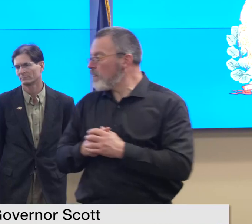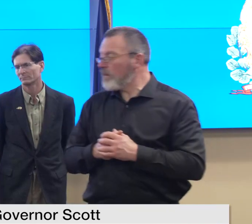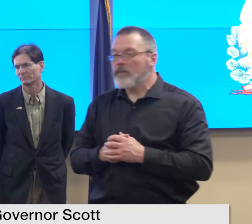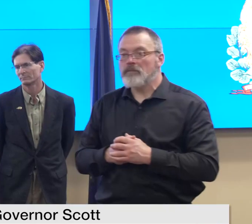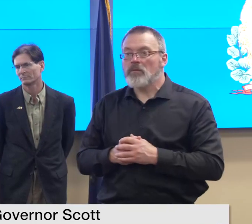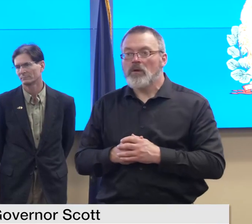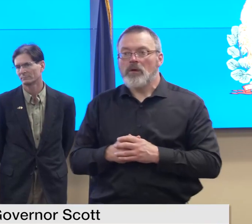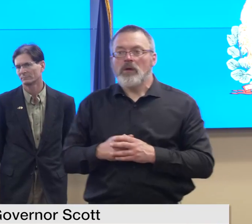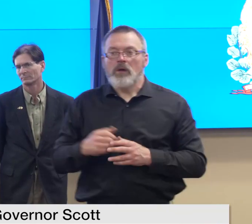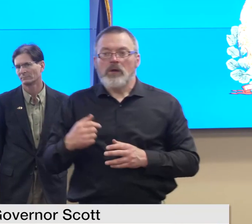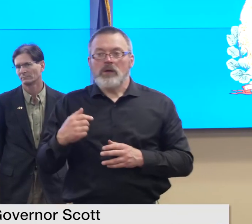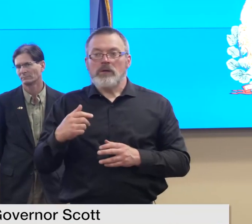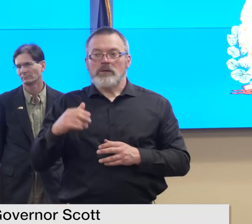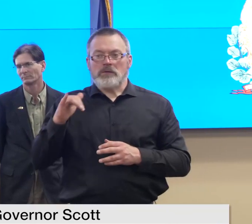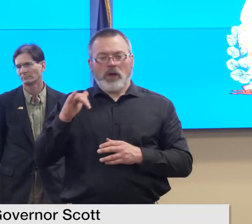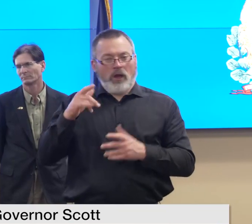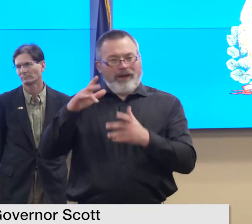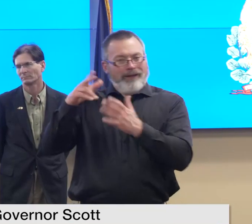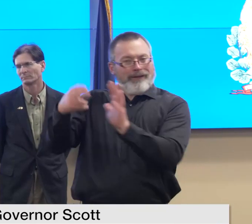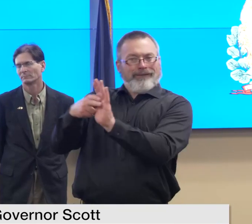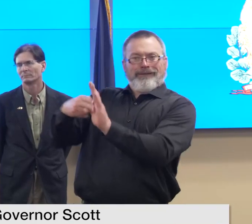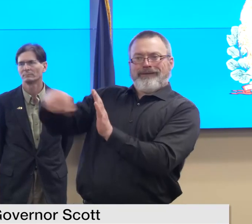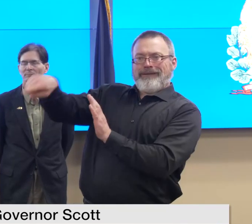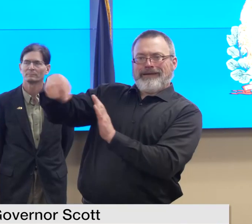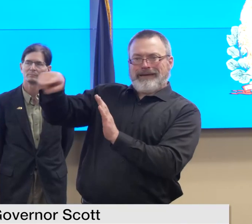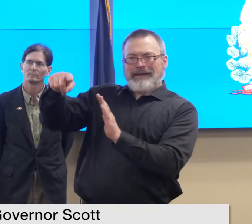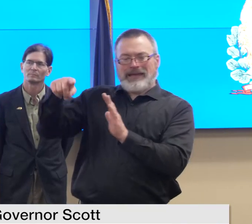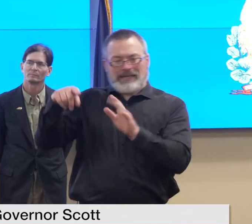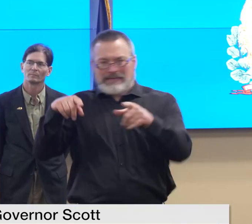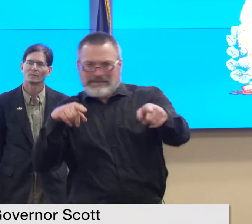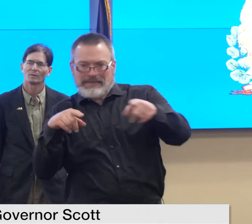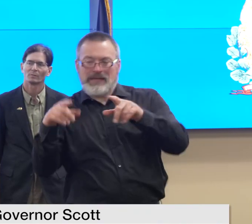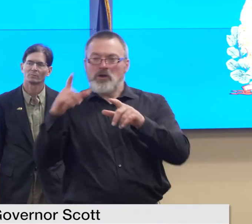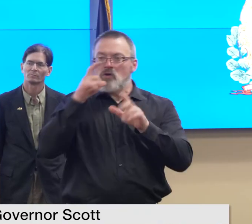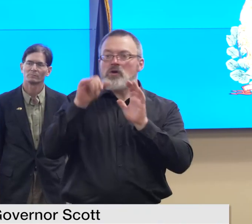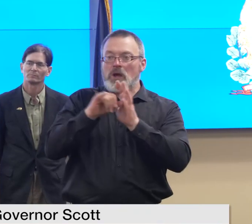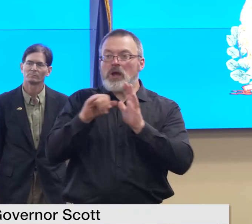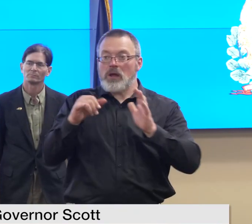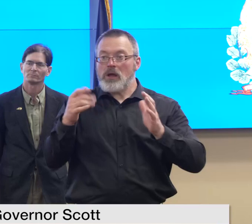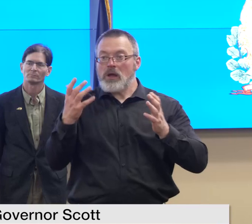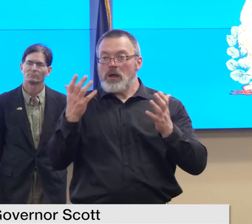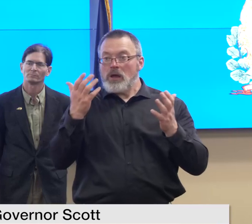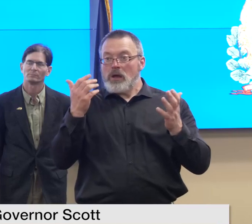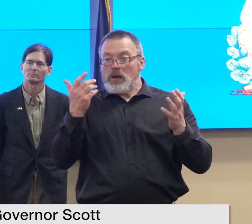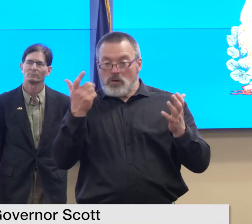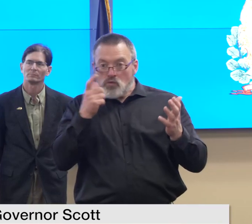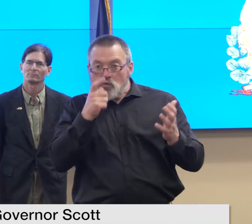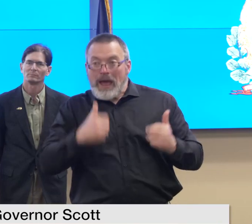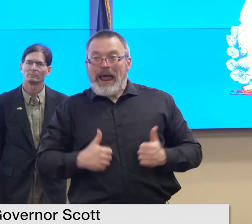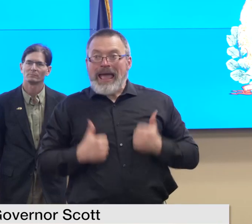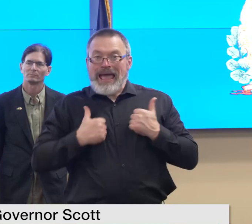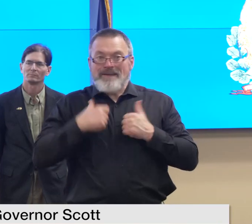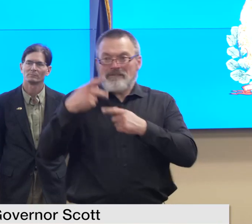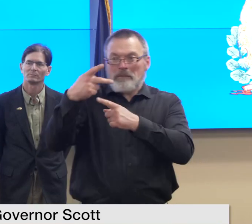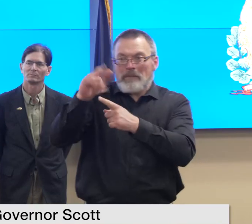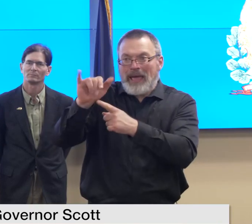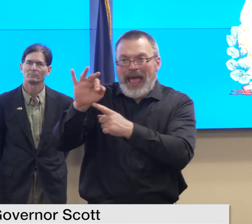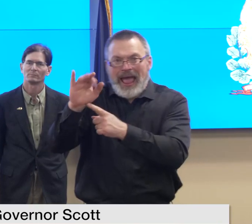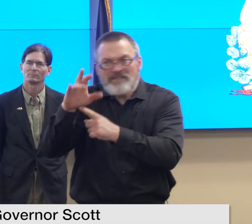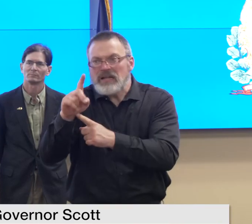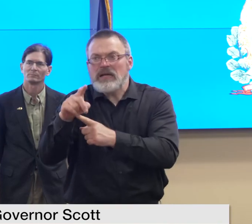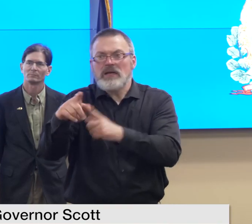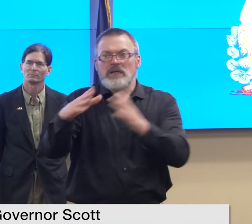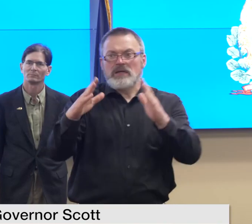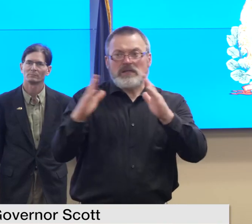are invoked so i would start by saying that if if anyone in plainfield in the town officials are dissatisfied